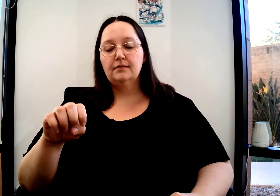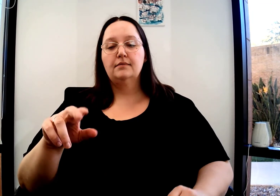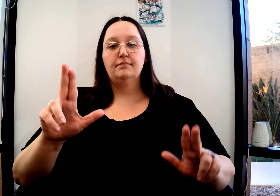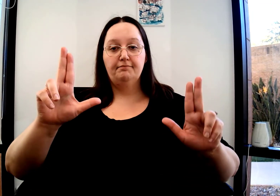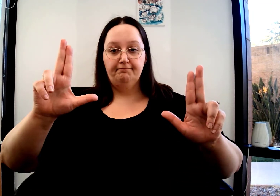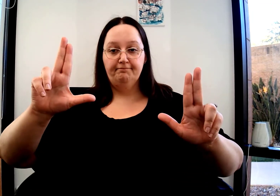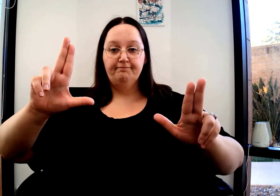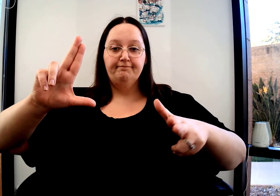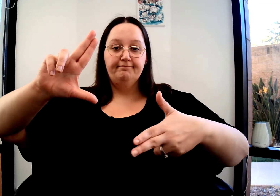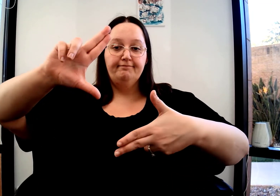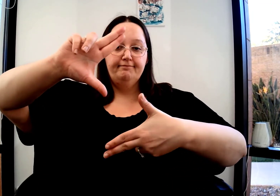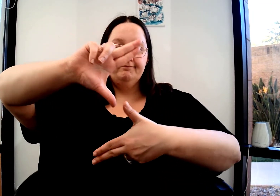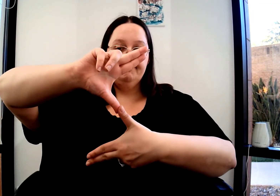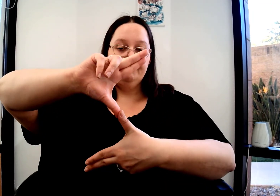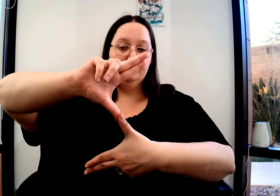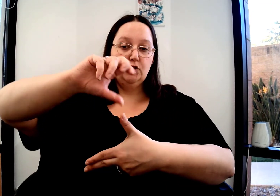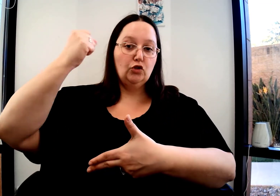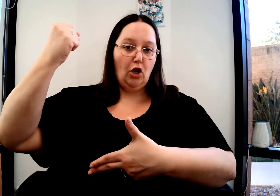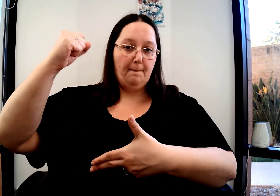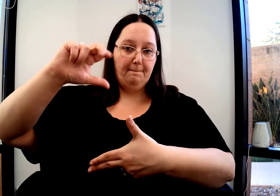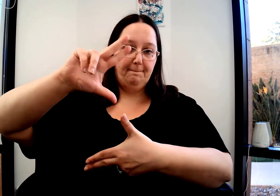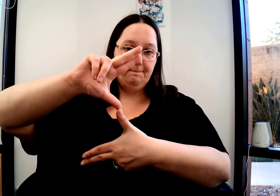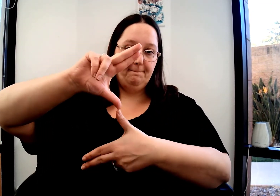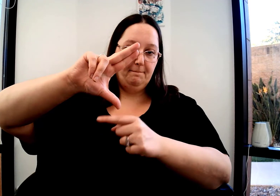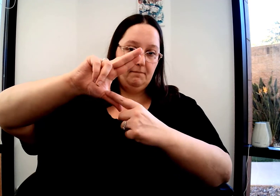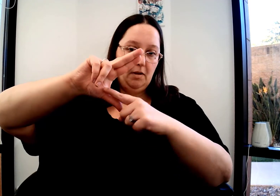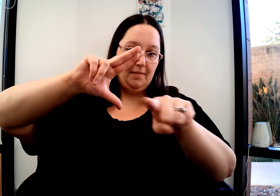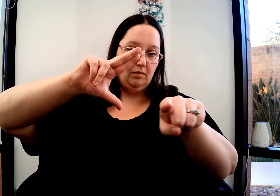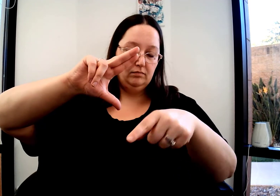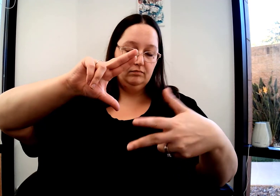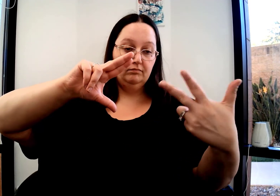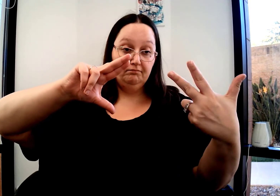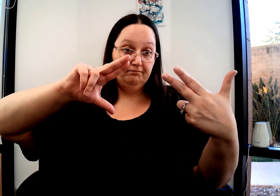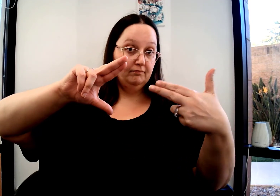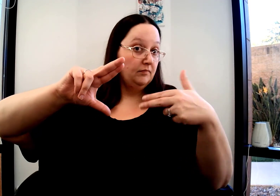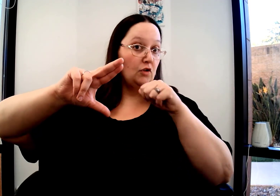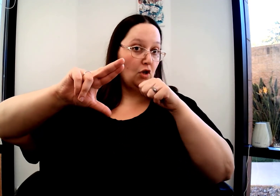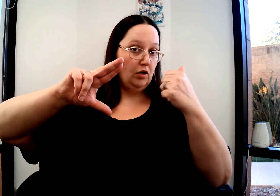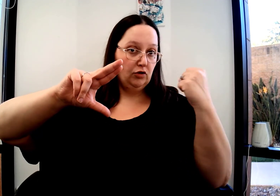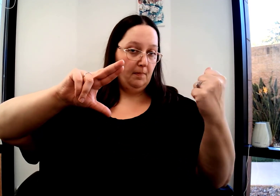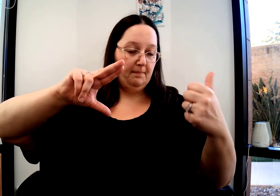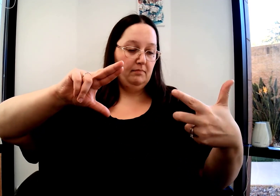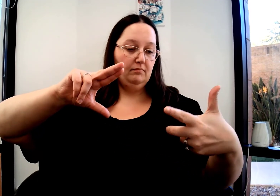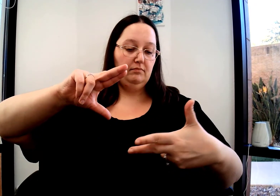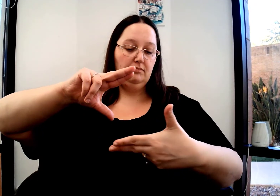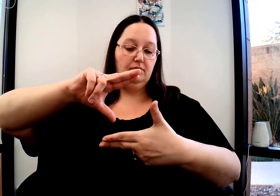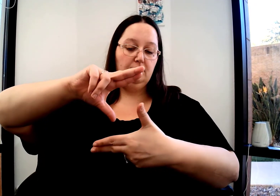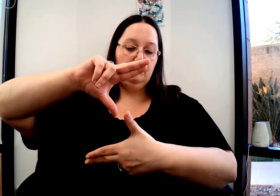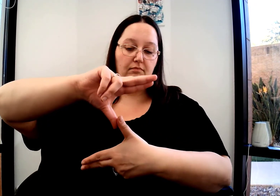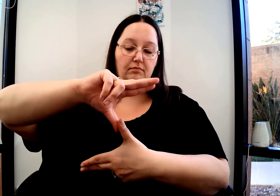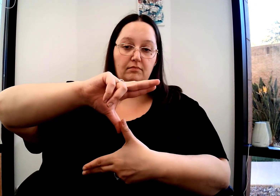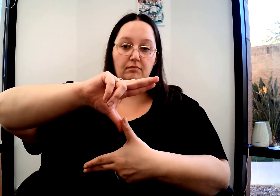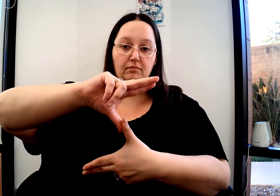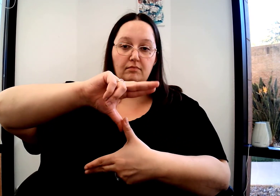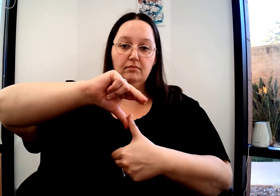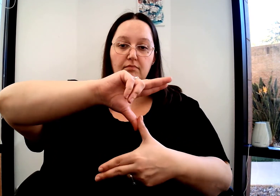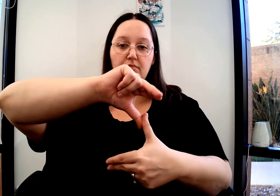For the sign hurricane, you're going to have two open U's. Your dominant palm out, thumbs touching together, non-dominant palm in.